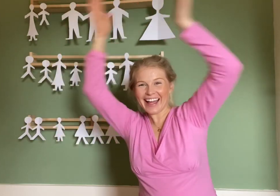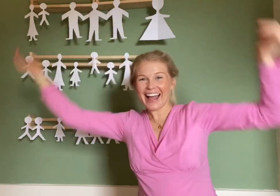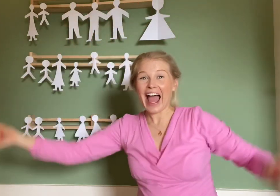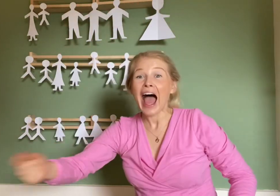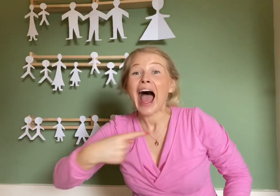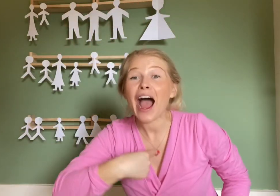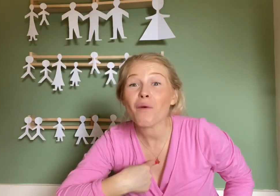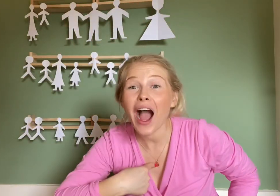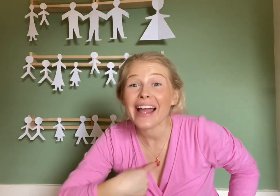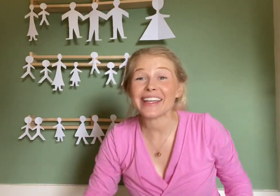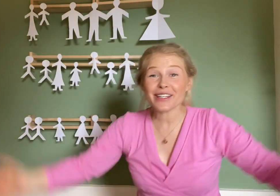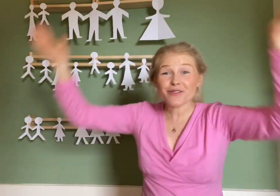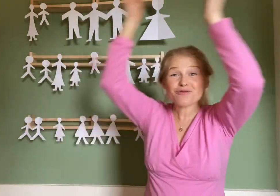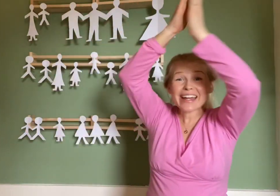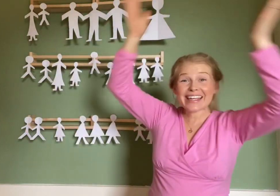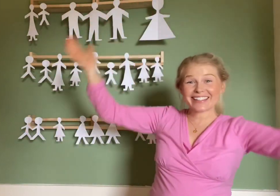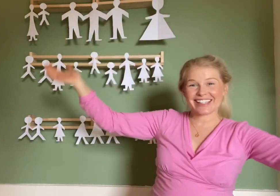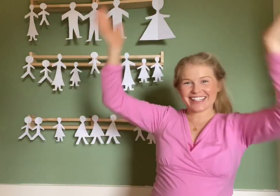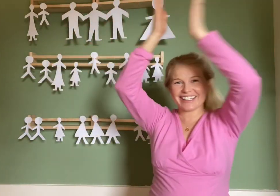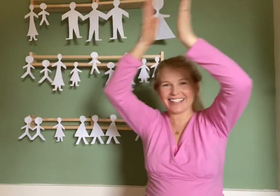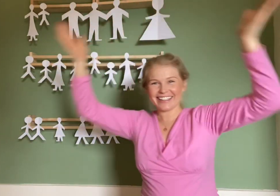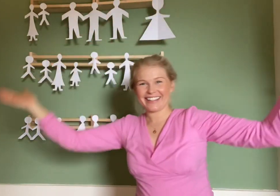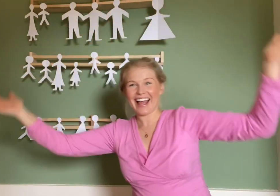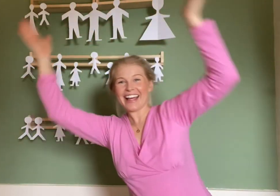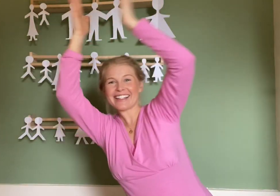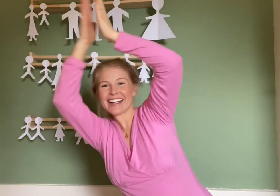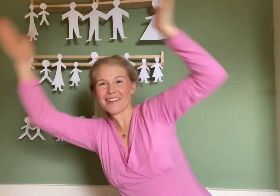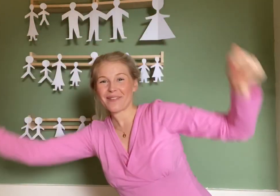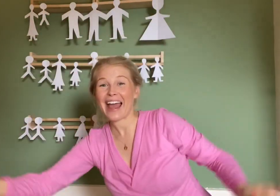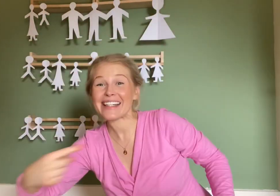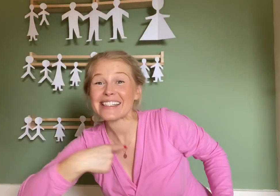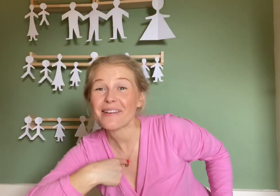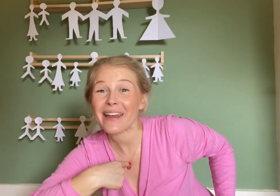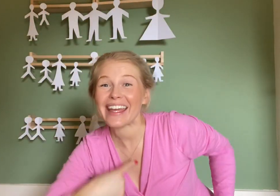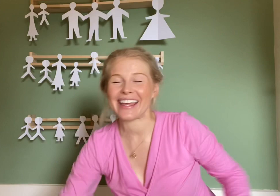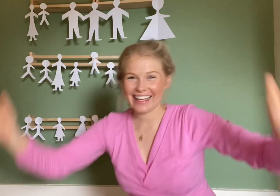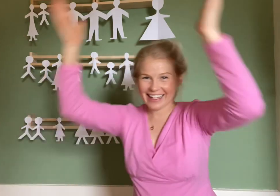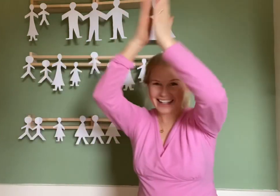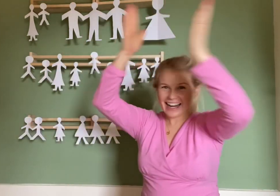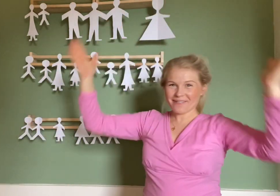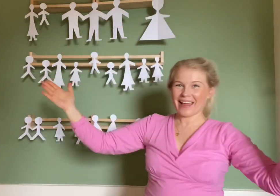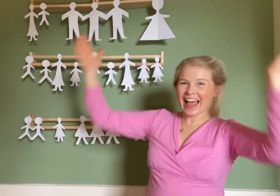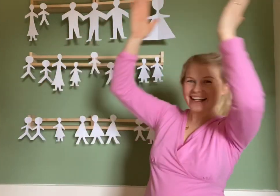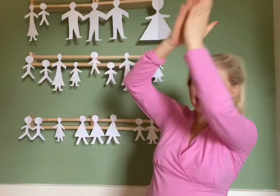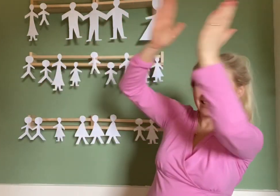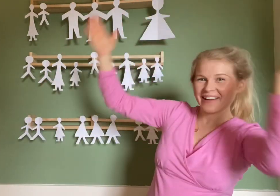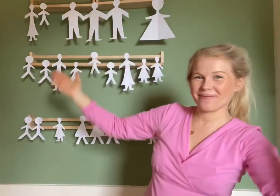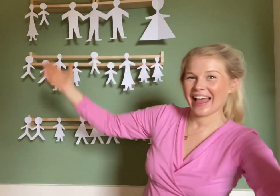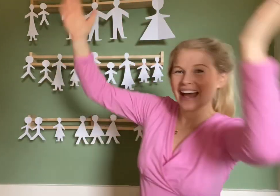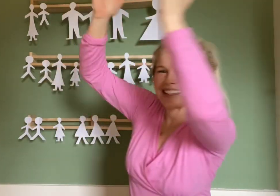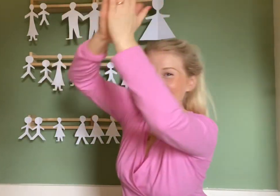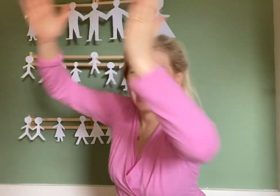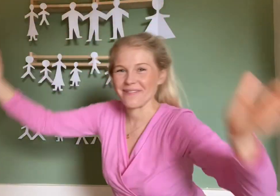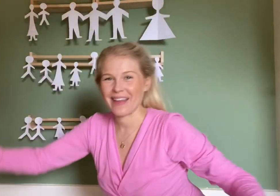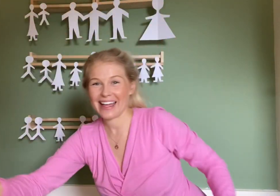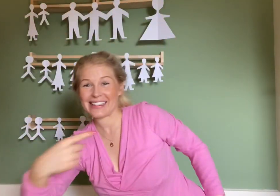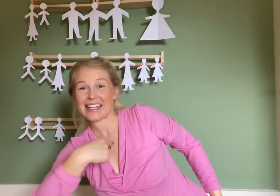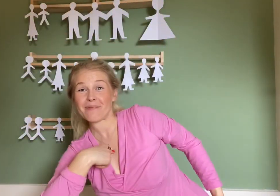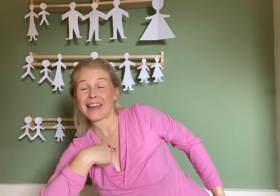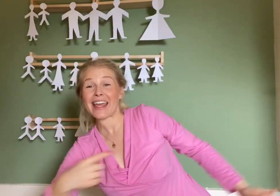How high can you reach? your hands, clap your hands, clap your hands like me. Clap your hands, clap your hands like me.